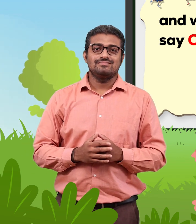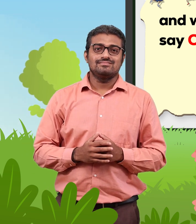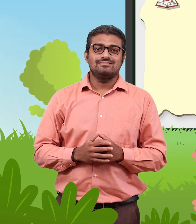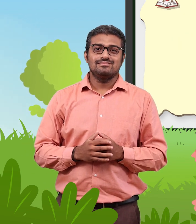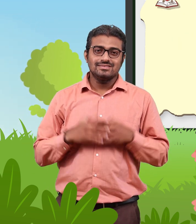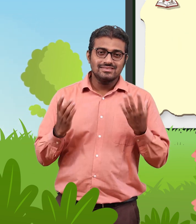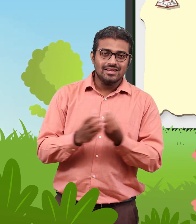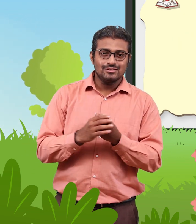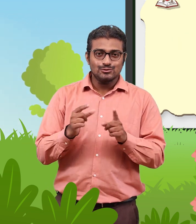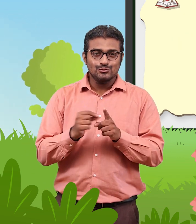Let us do.